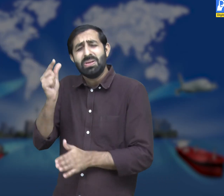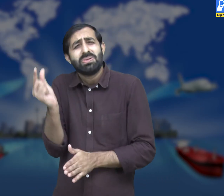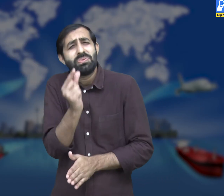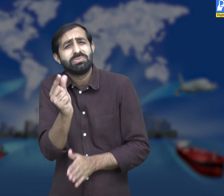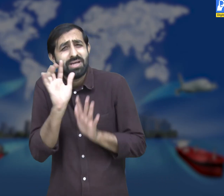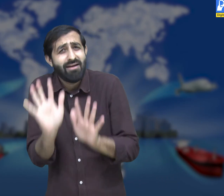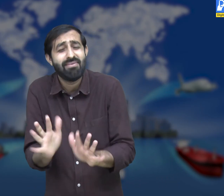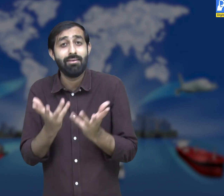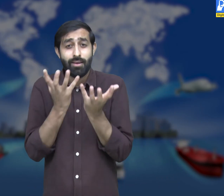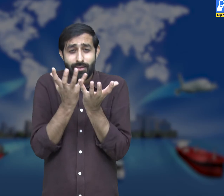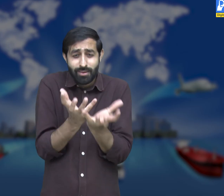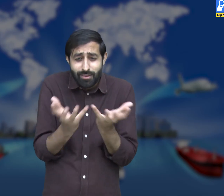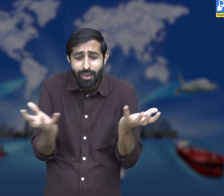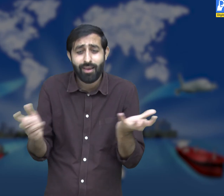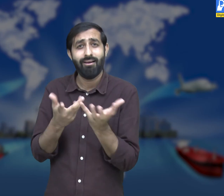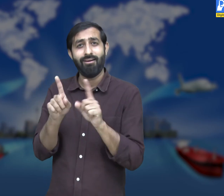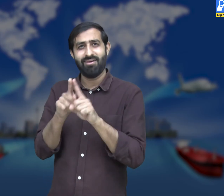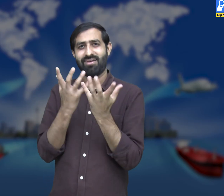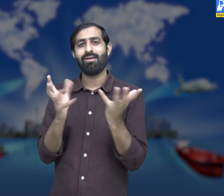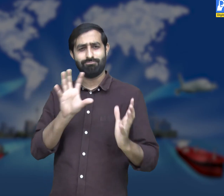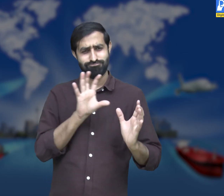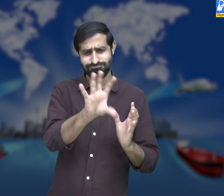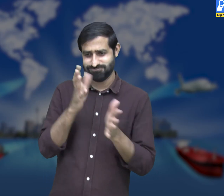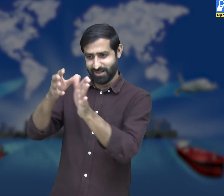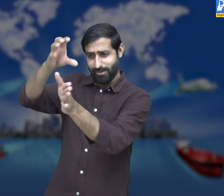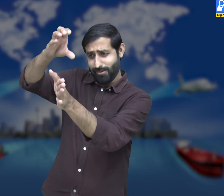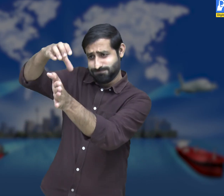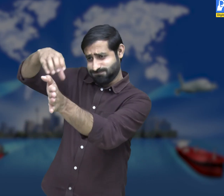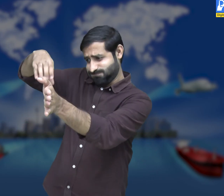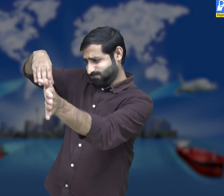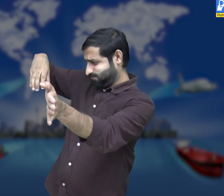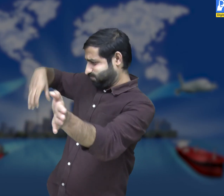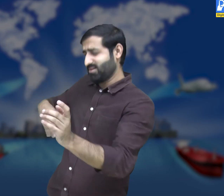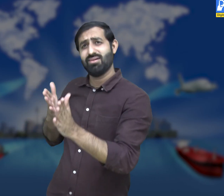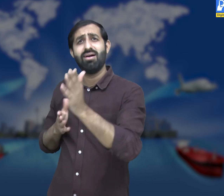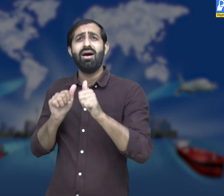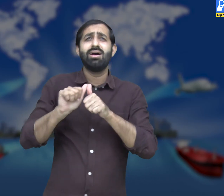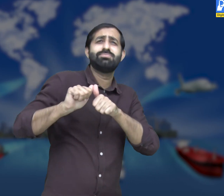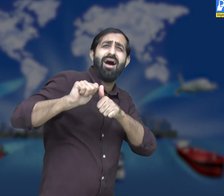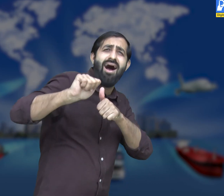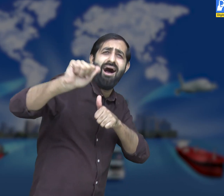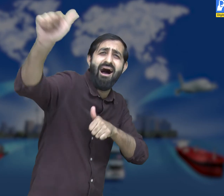Railways are used for very long distance transport of goods.